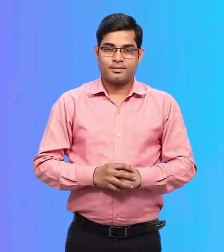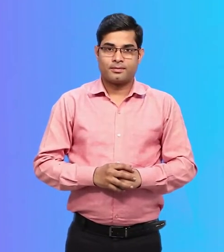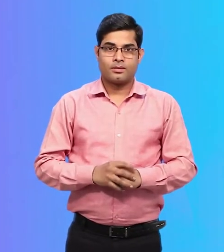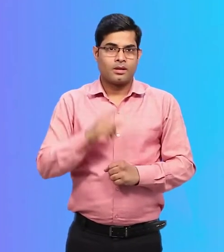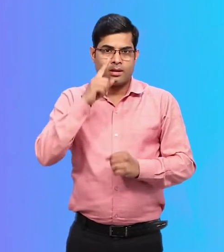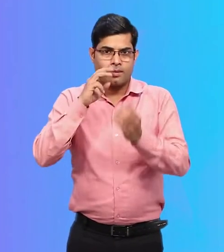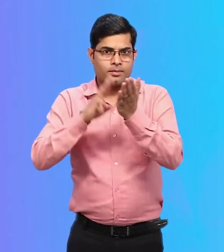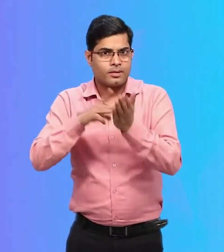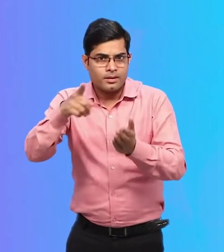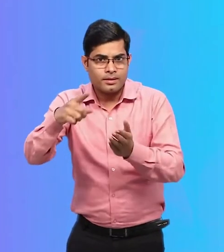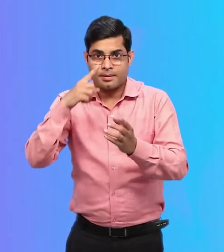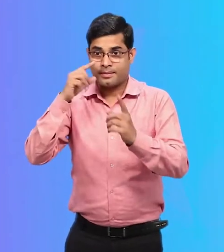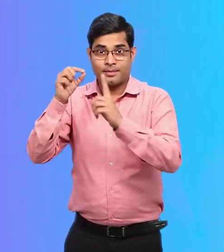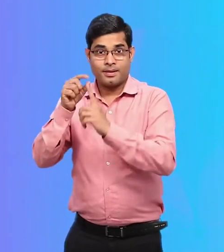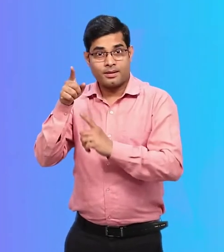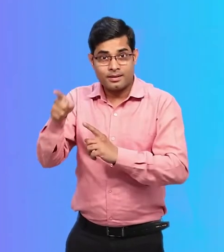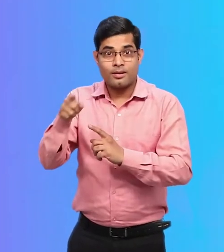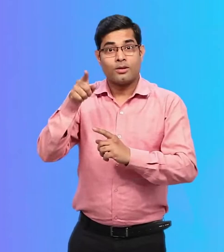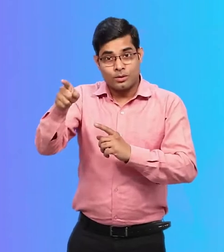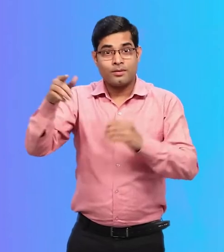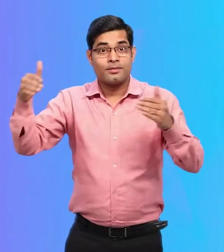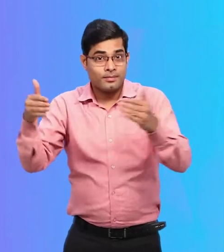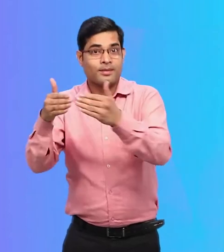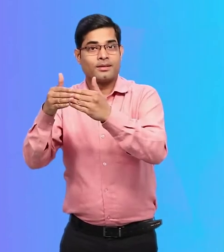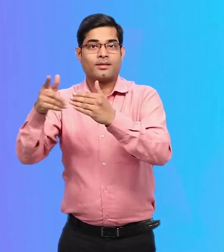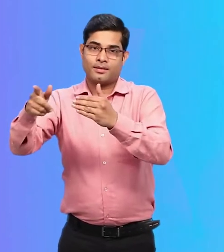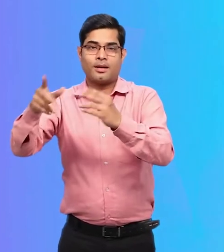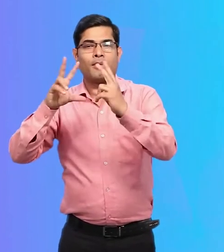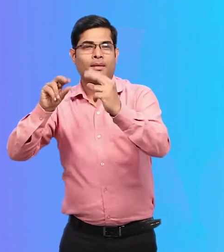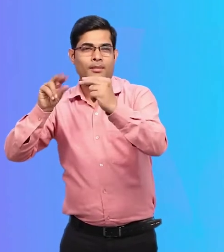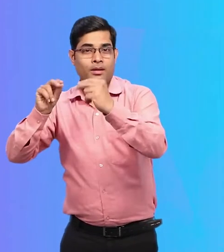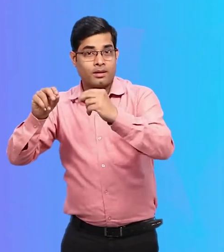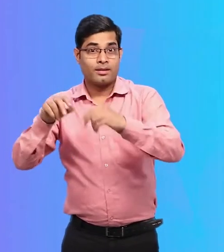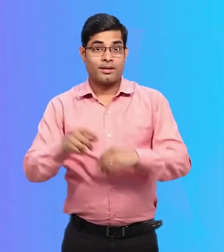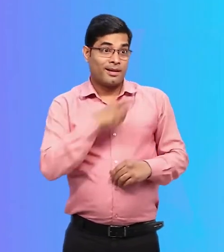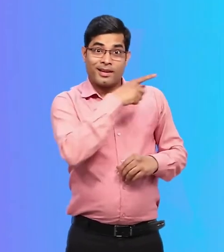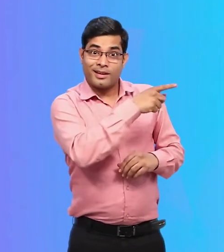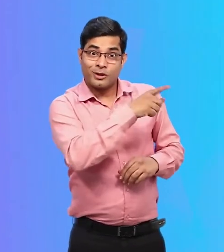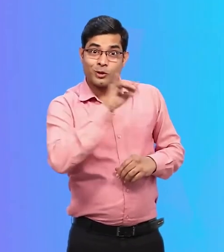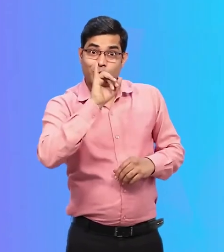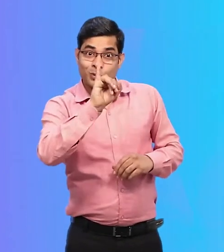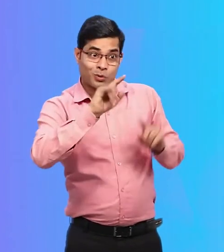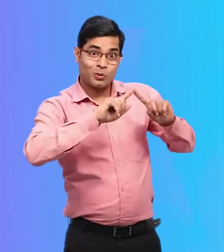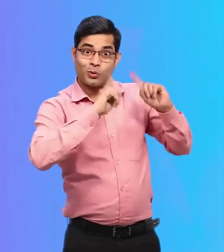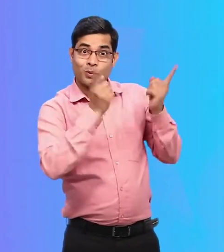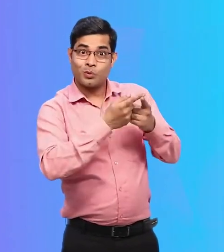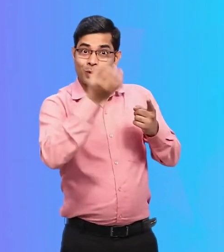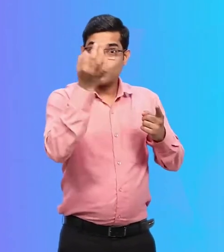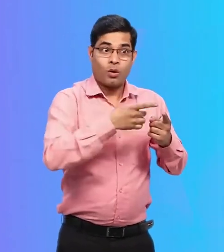While Maya and Priya were catching up, Rohan visited the newly constructed toilet for persons